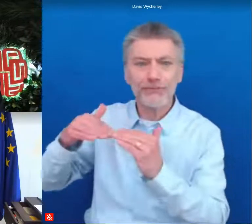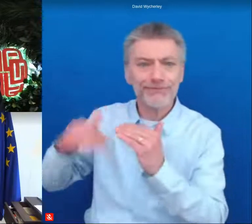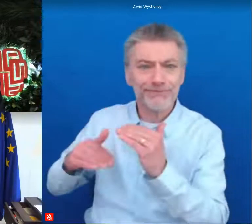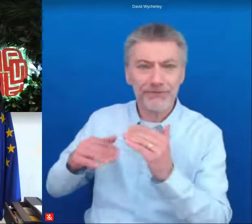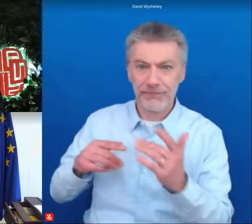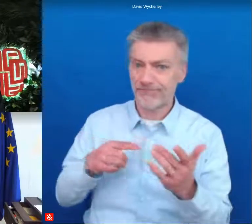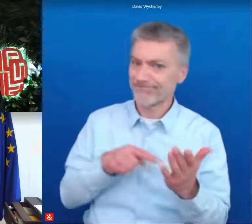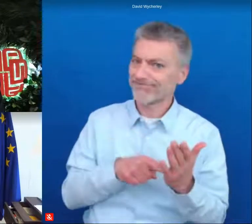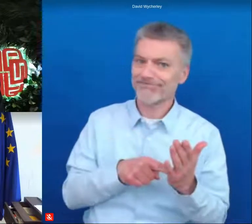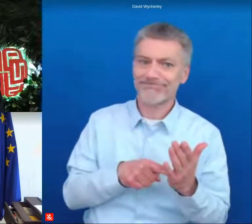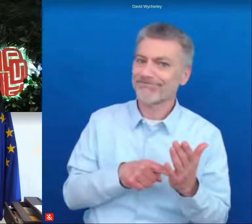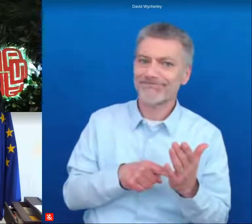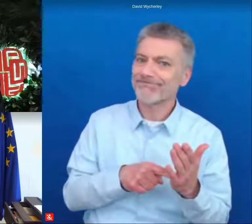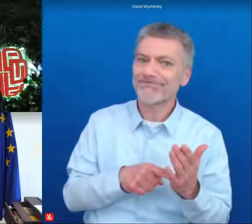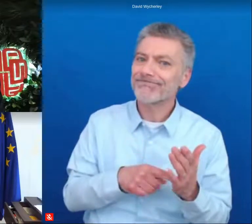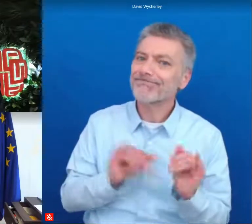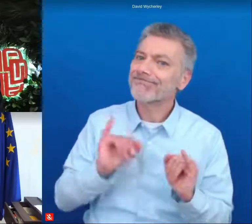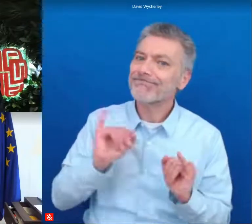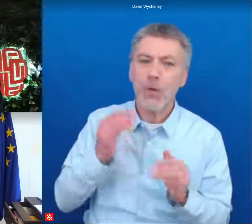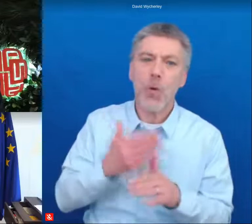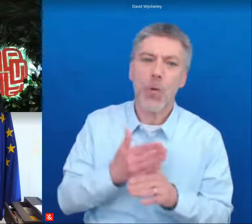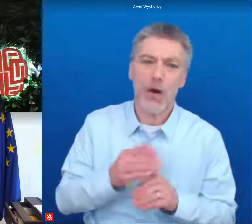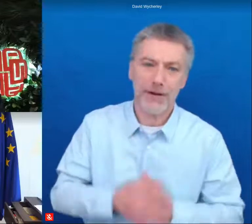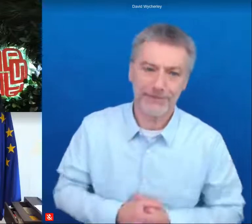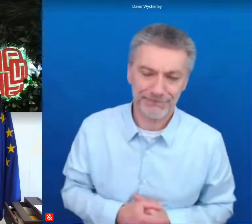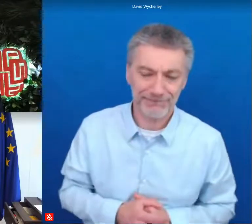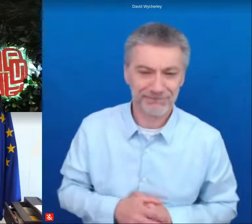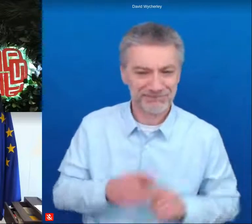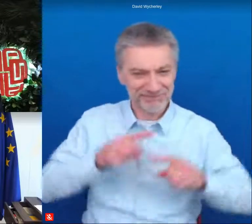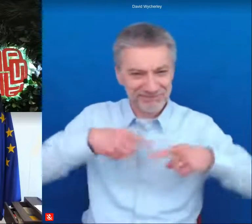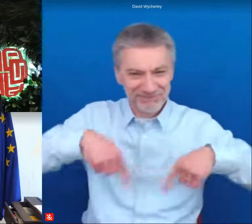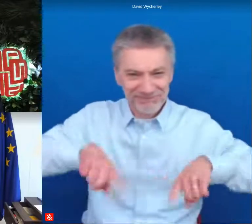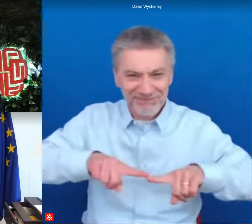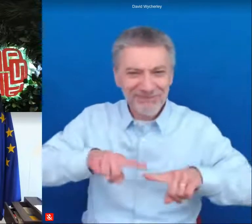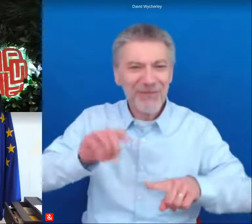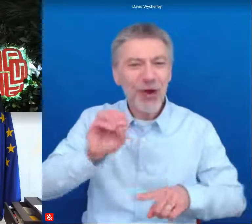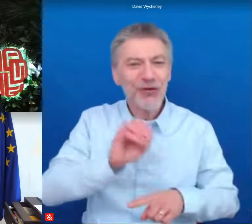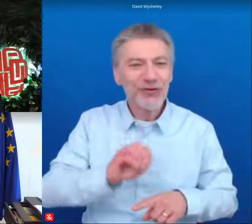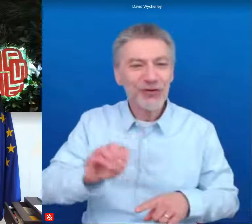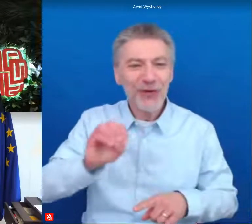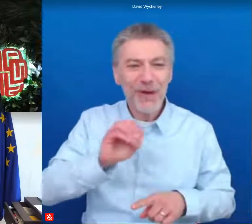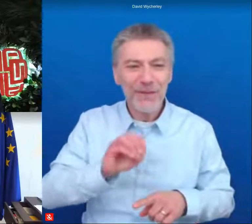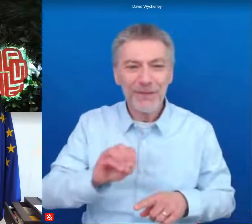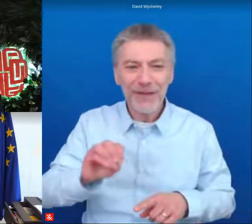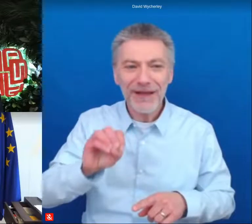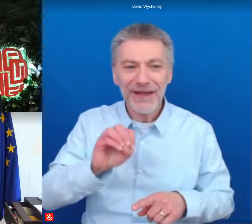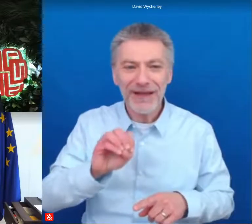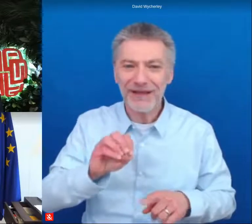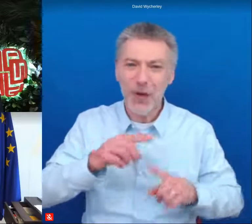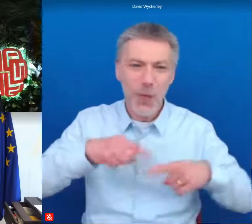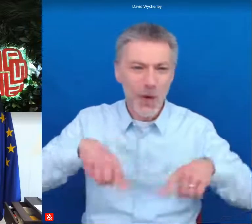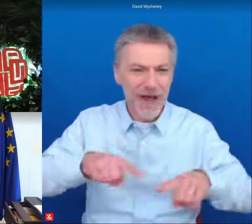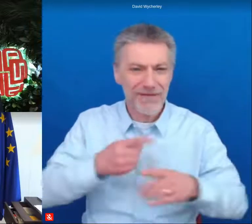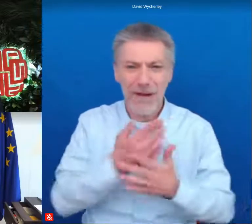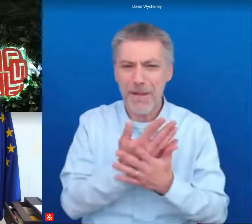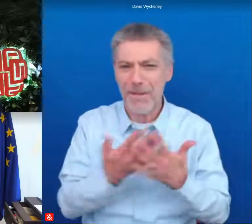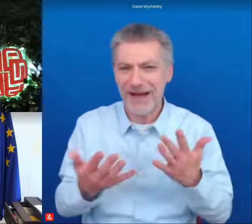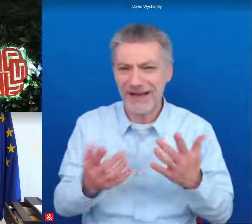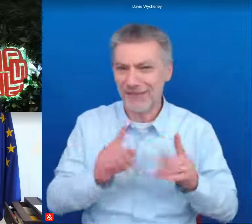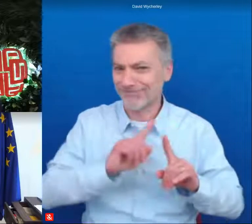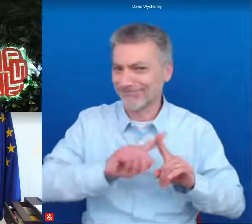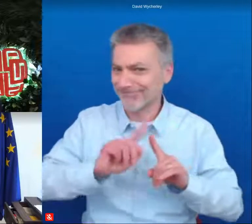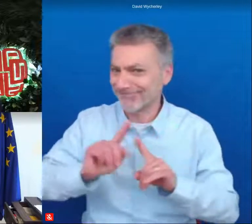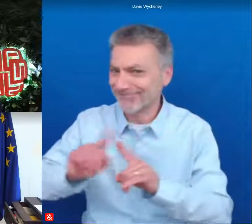as europeans we have many great goals the world's first carbon neutral continent a digital revolution